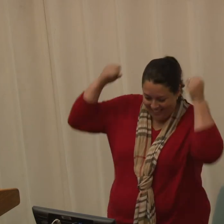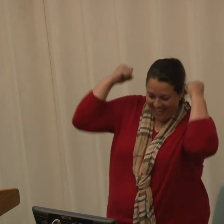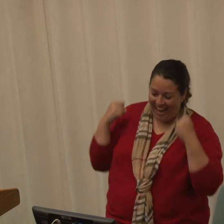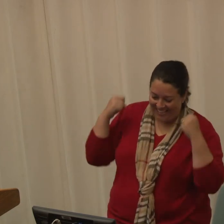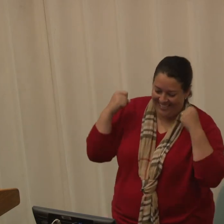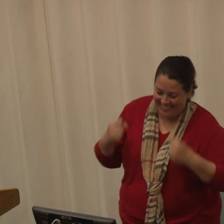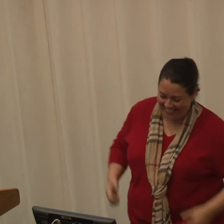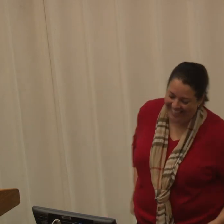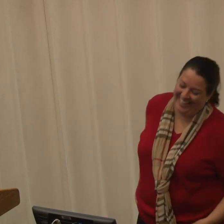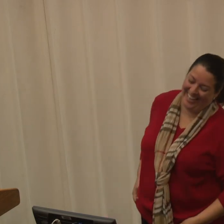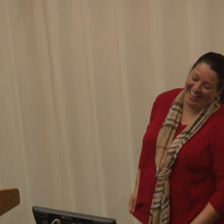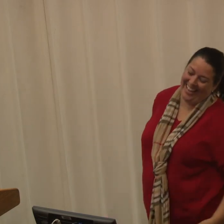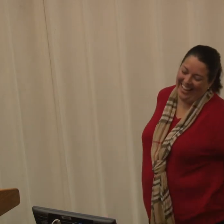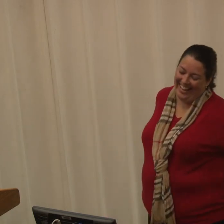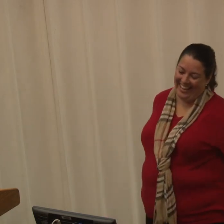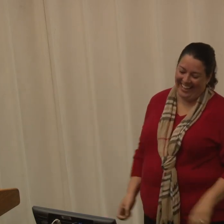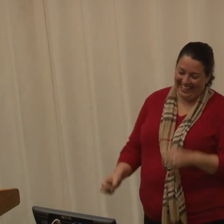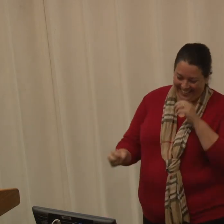Yes!